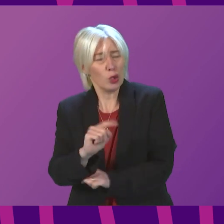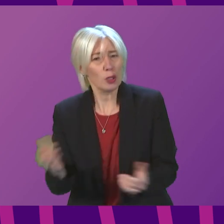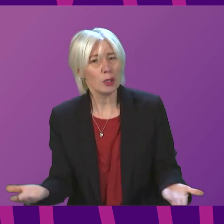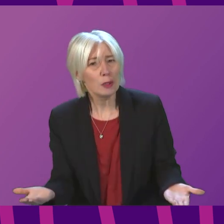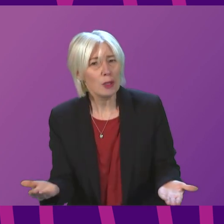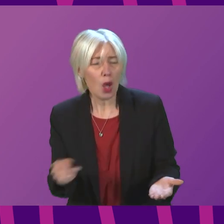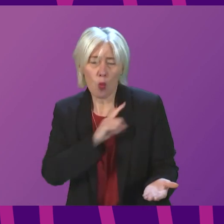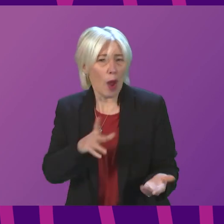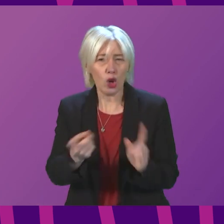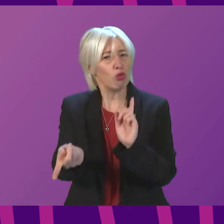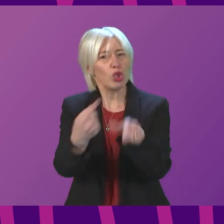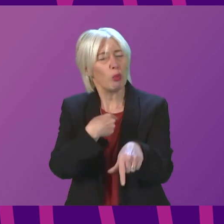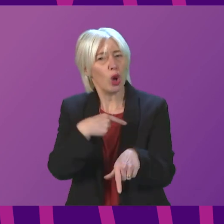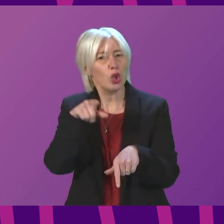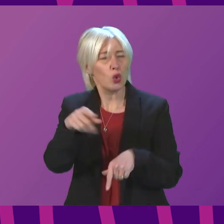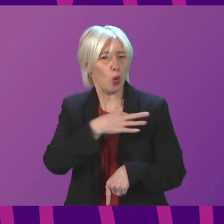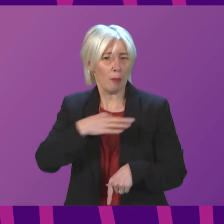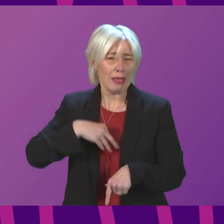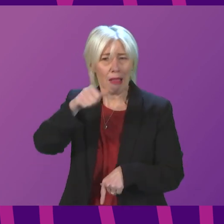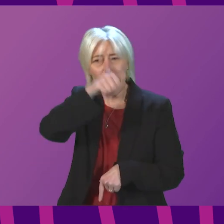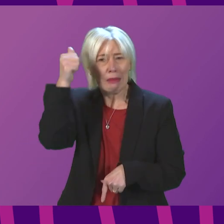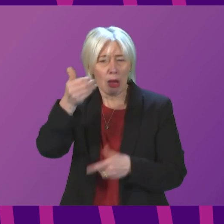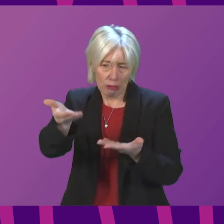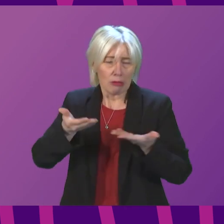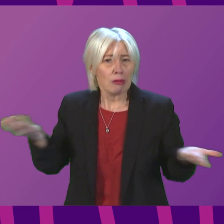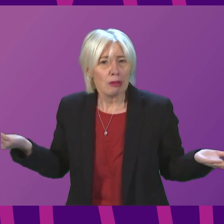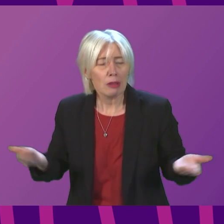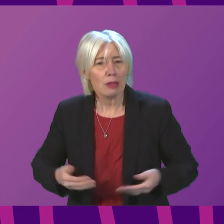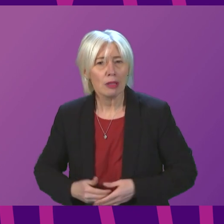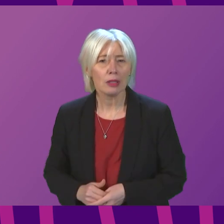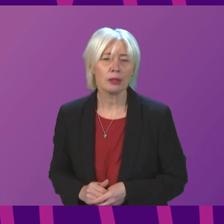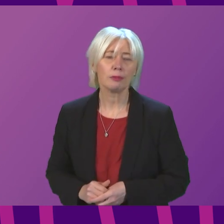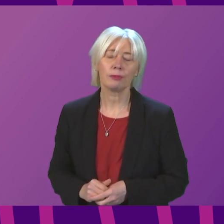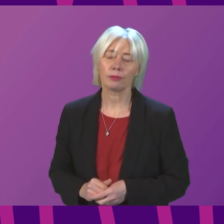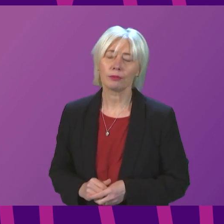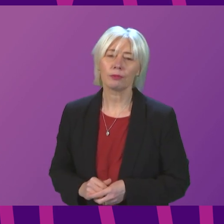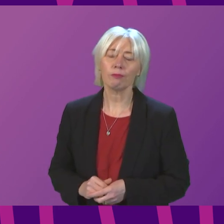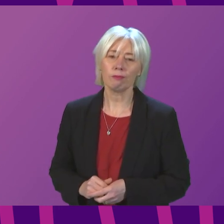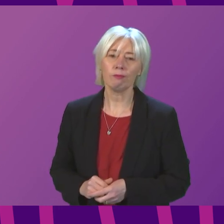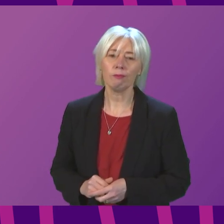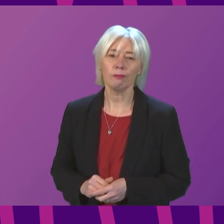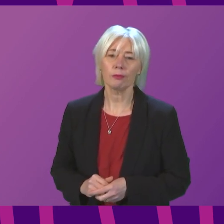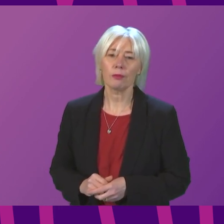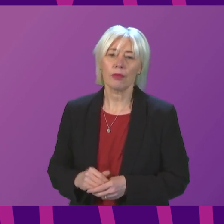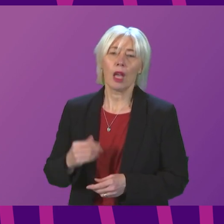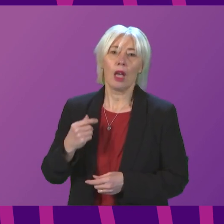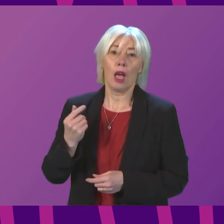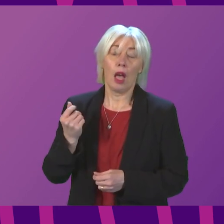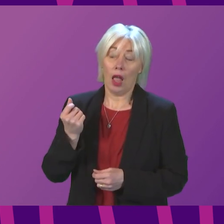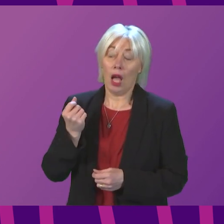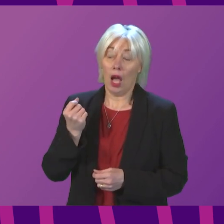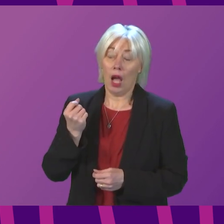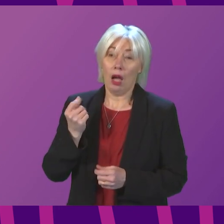why are they not responding to these medical experts? First Minister. Can I understand, firstly,